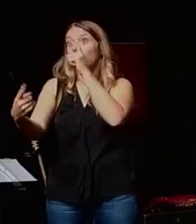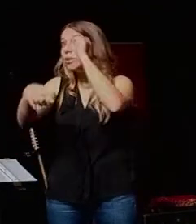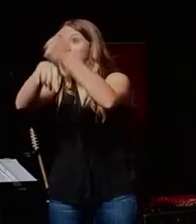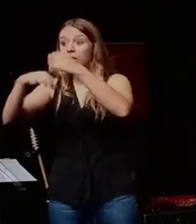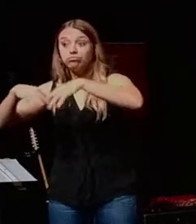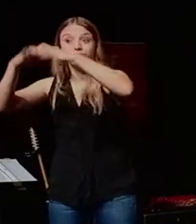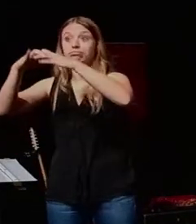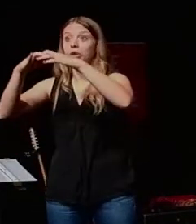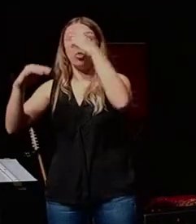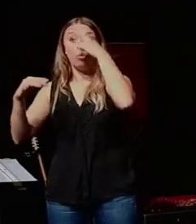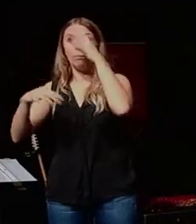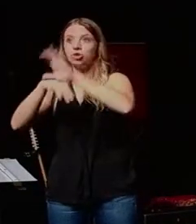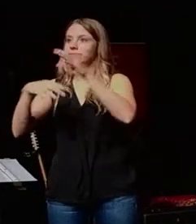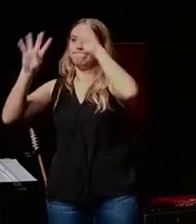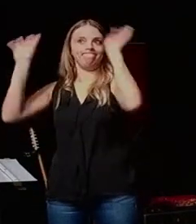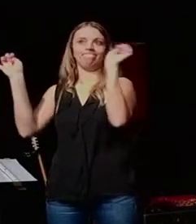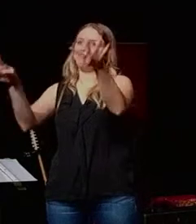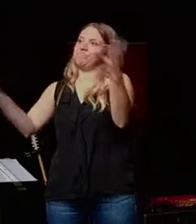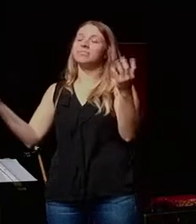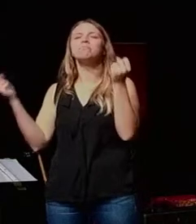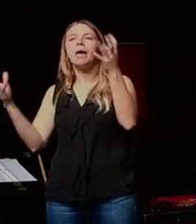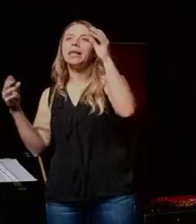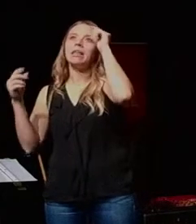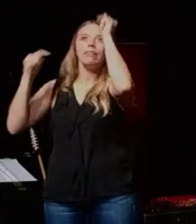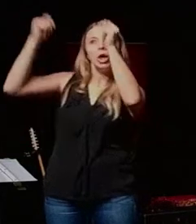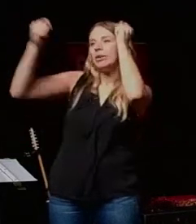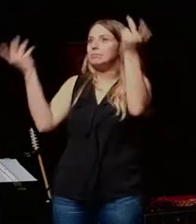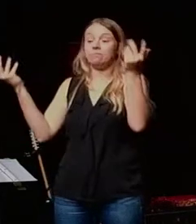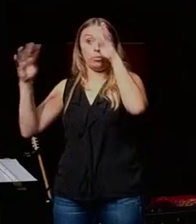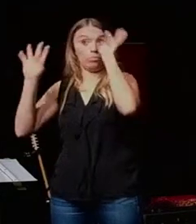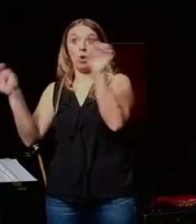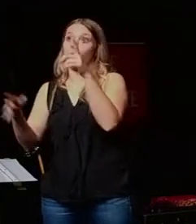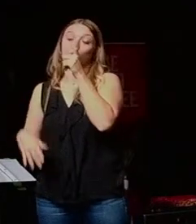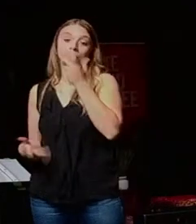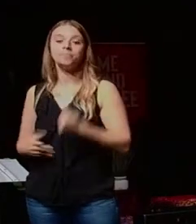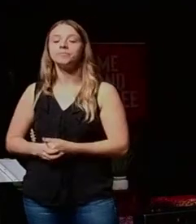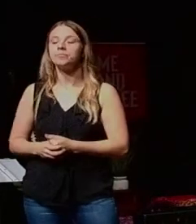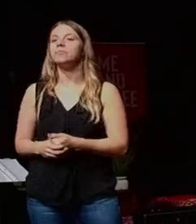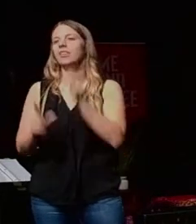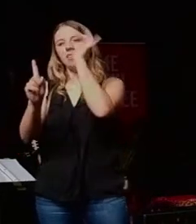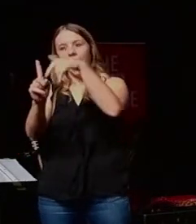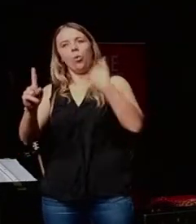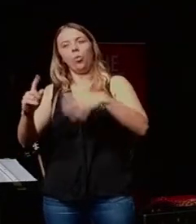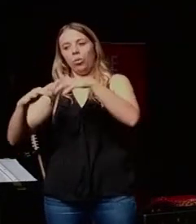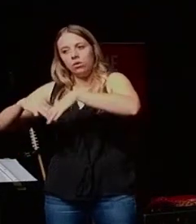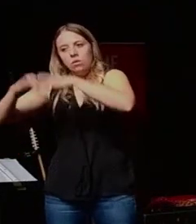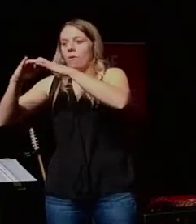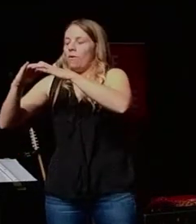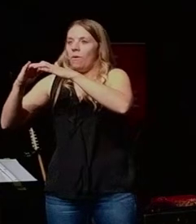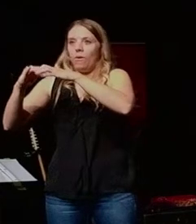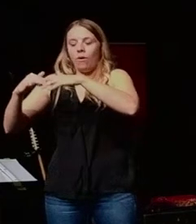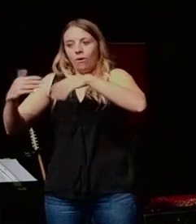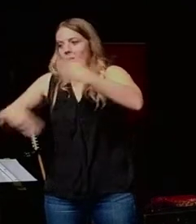the Roman church. We just don't know. There are theories about it. That's how entrepreneurial the church was. And we